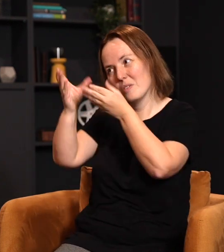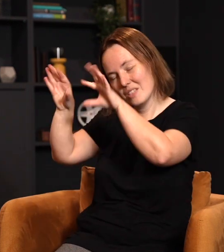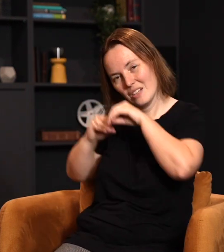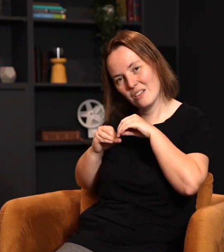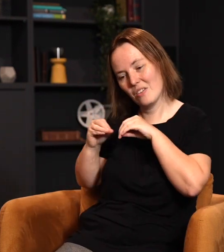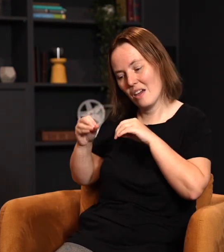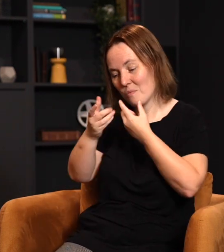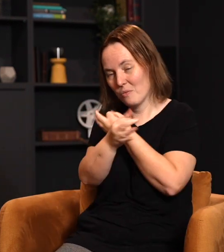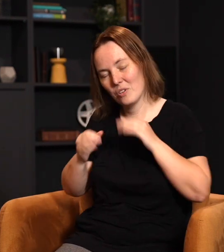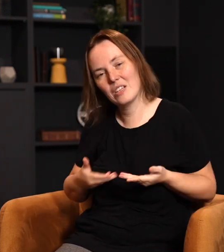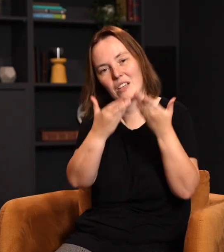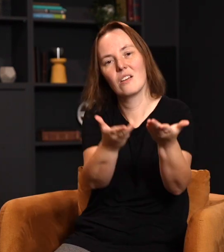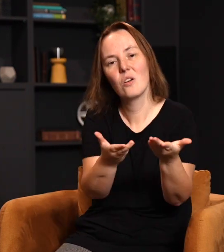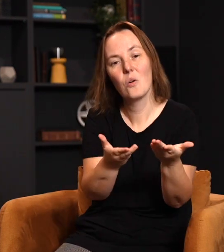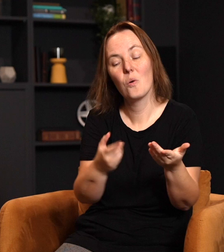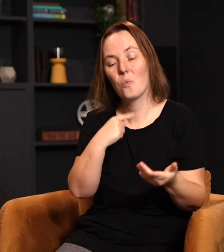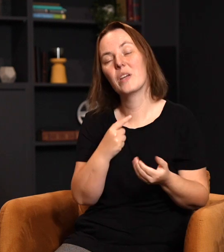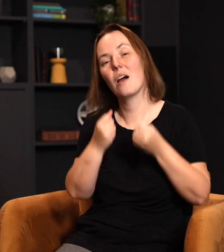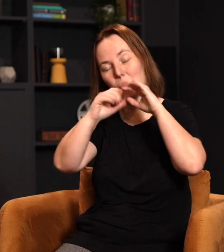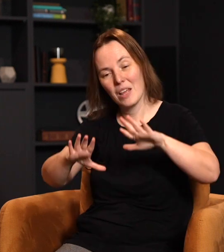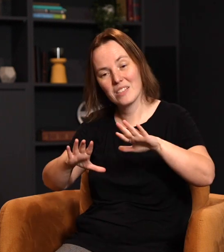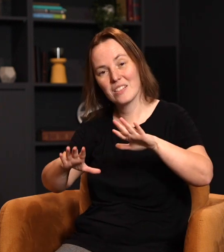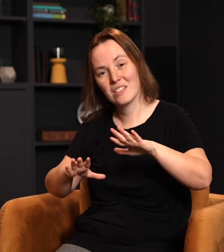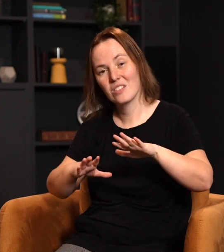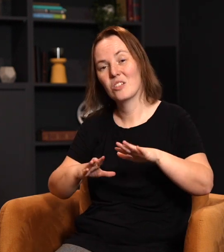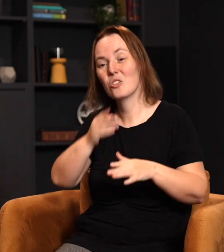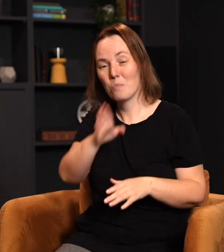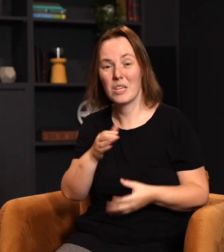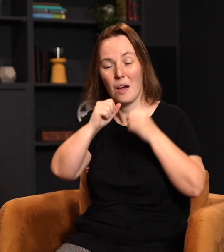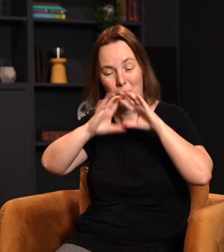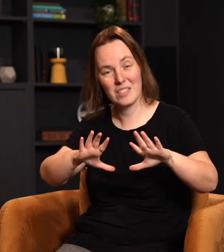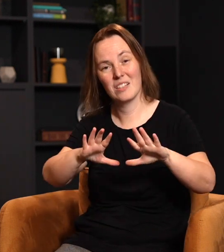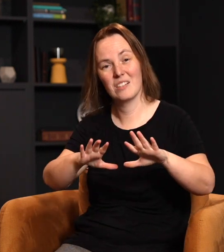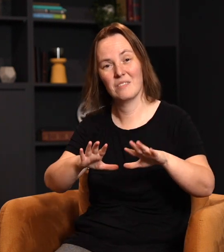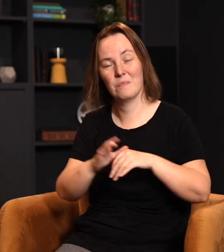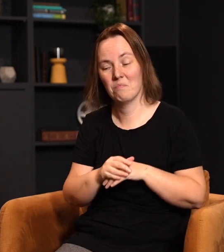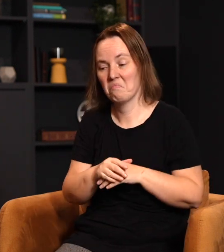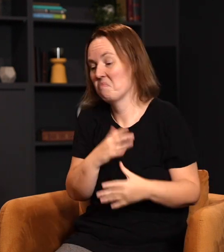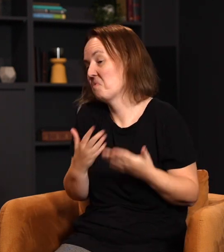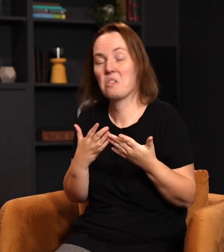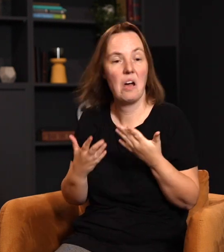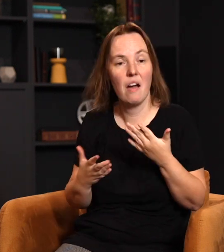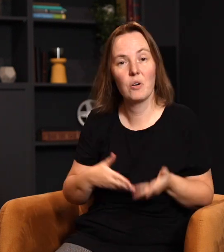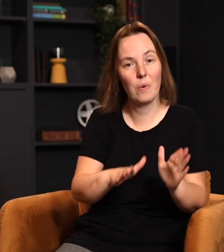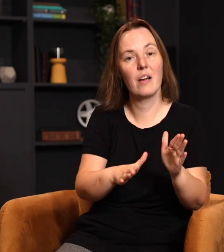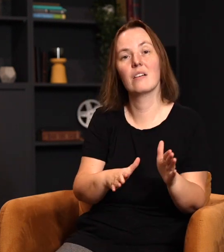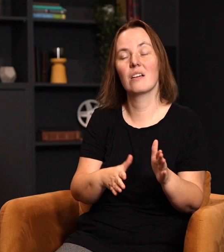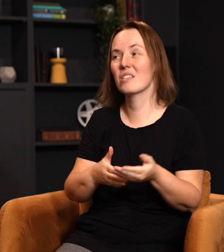freely give. As the old saying goes, we are blessed, why? To be a blessing. In whatever way that may be that the Lord blesses us